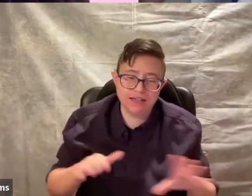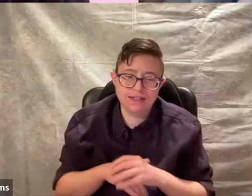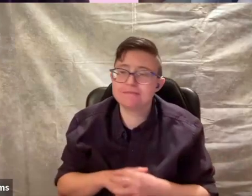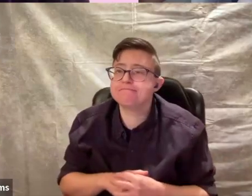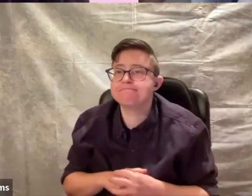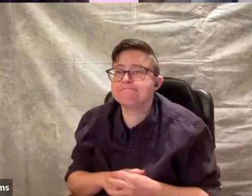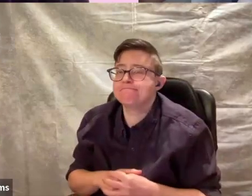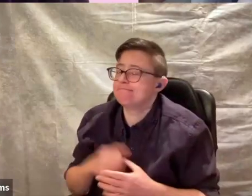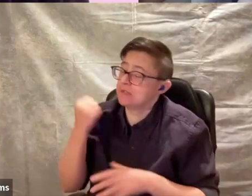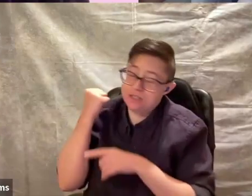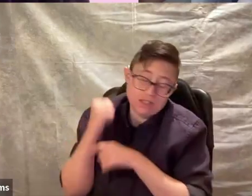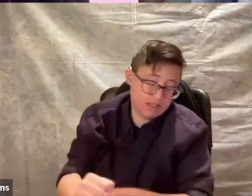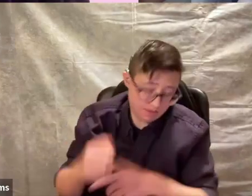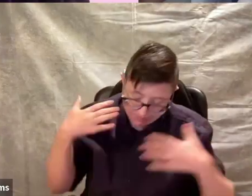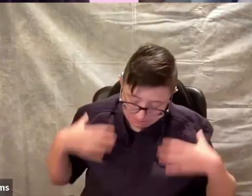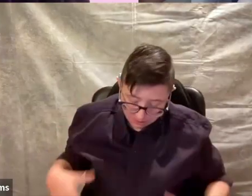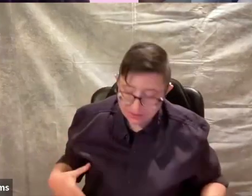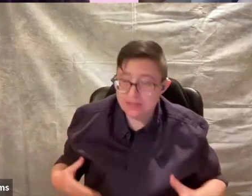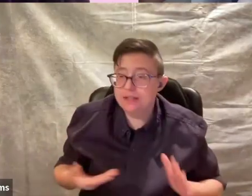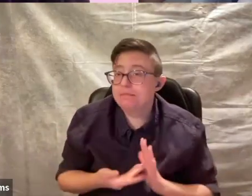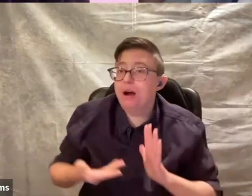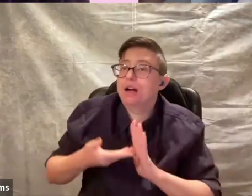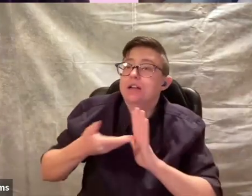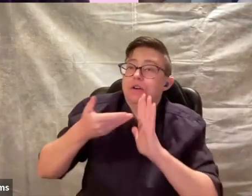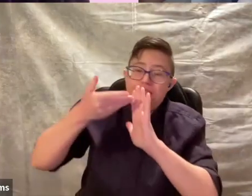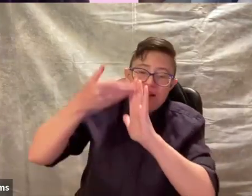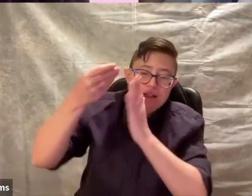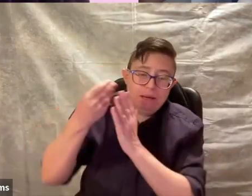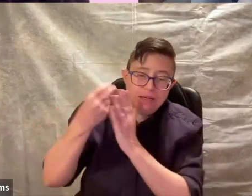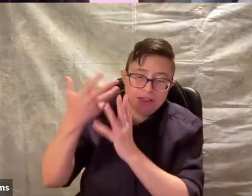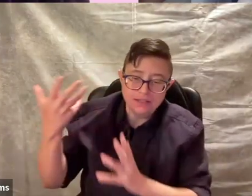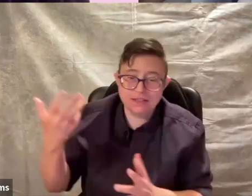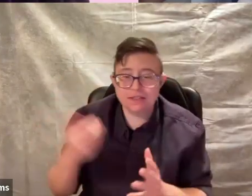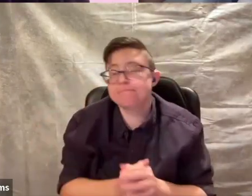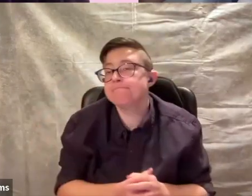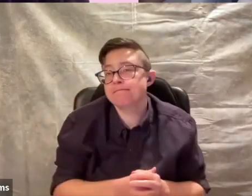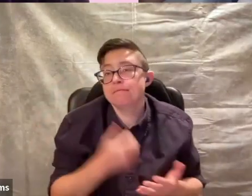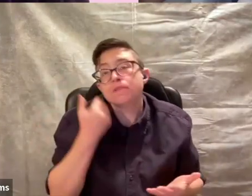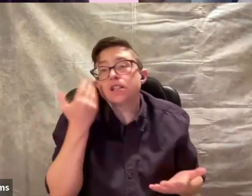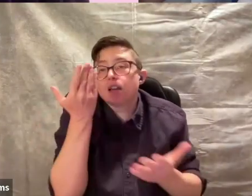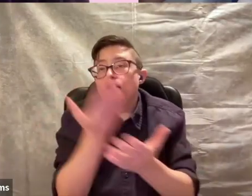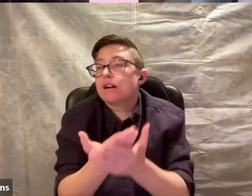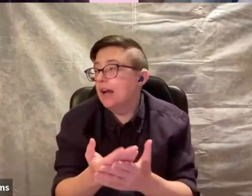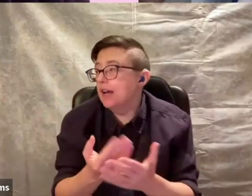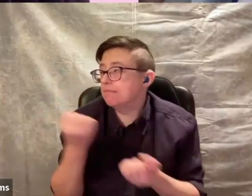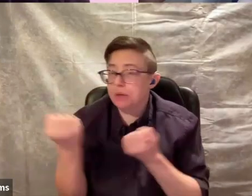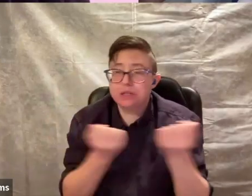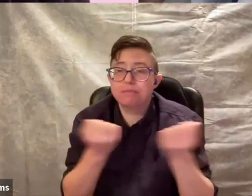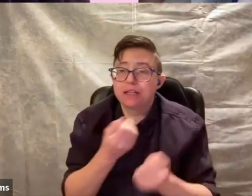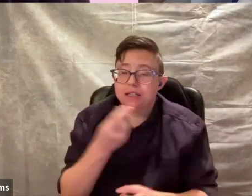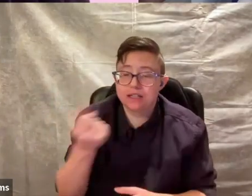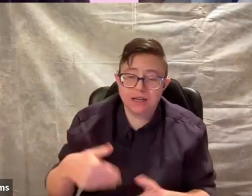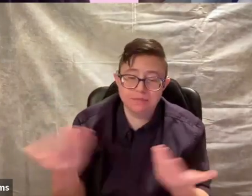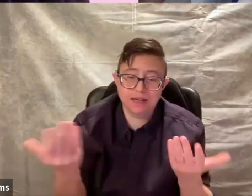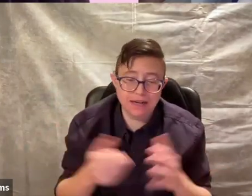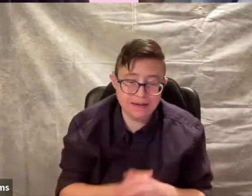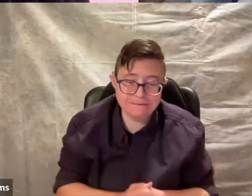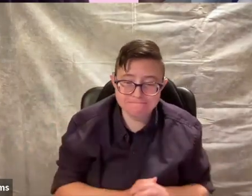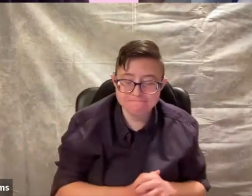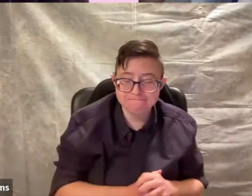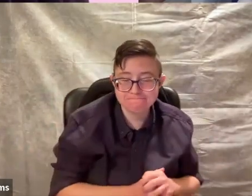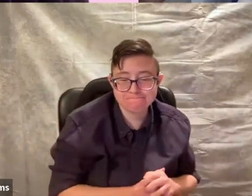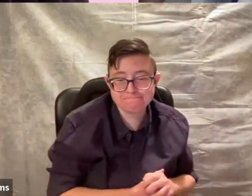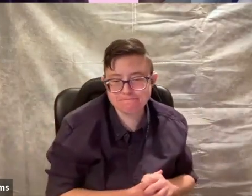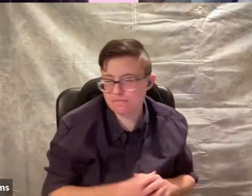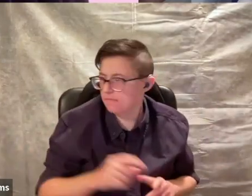to say. Stabbing body, piling on the expenses I'll claim my disability someday.